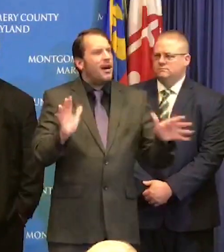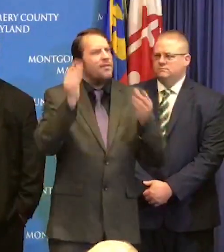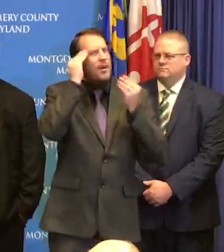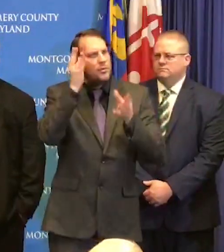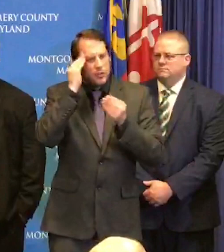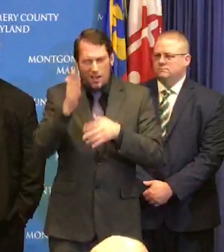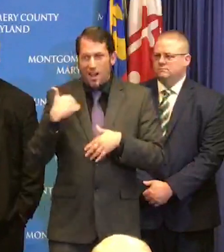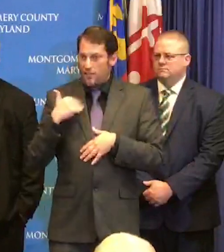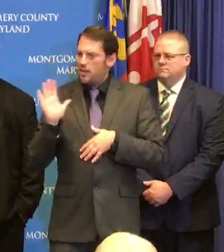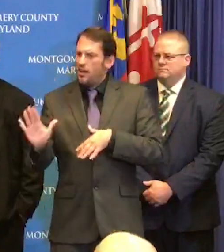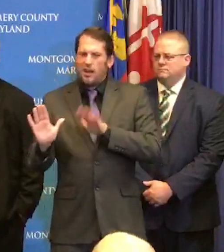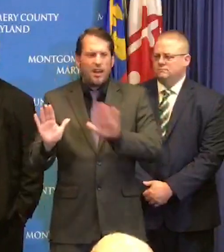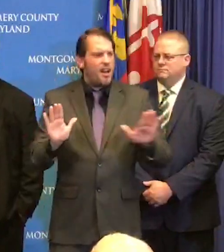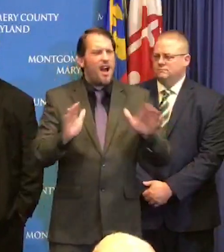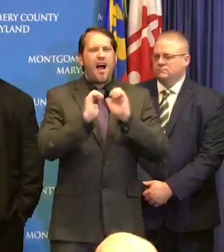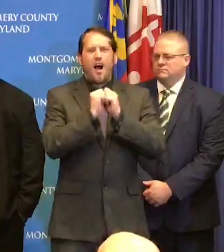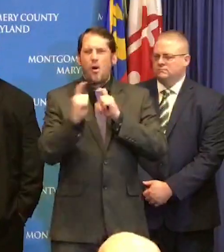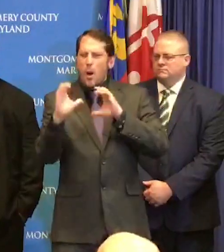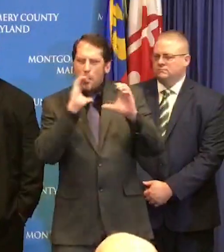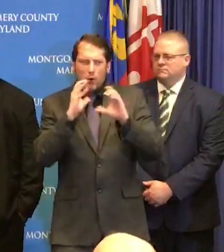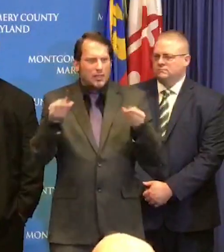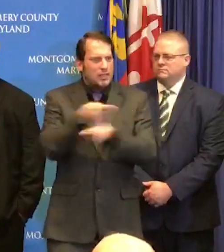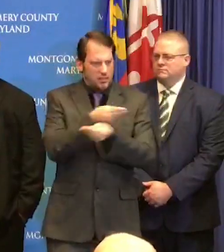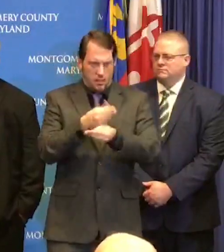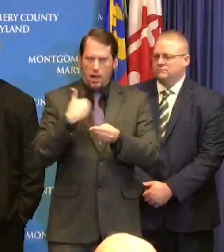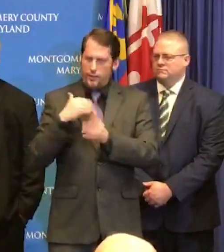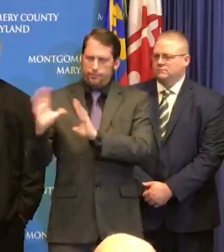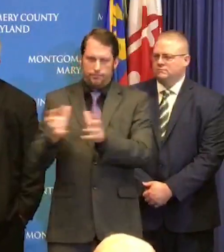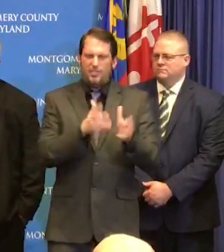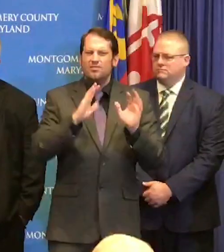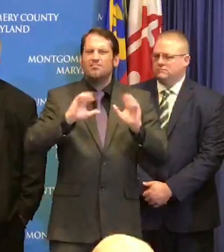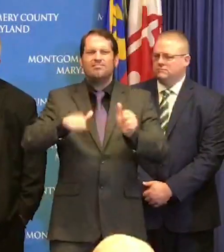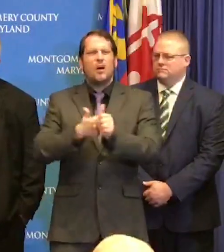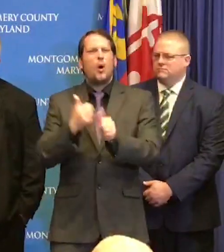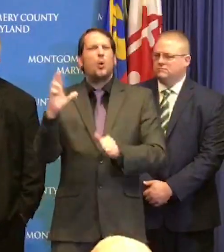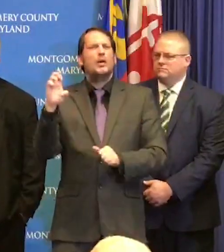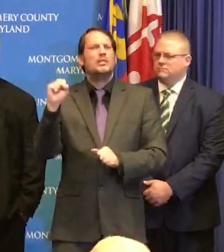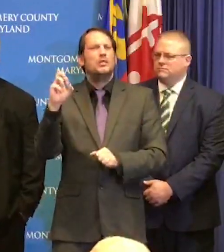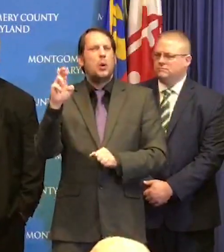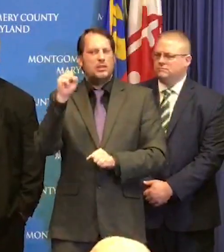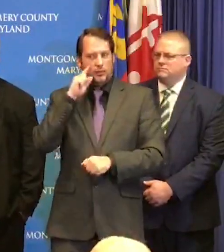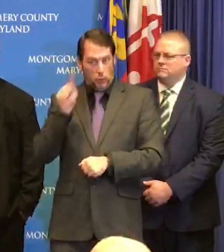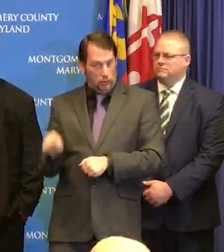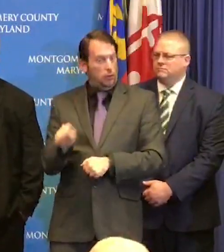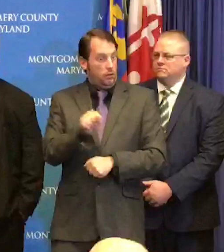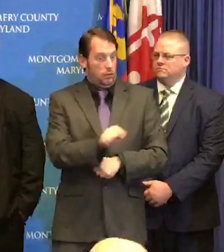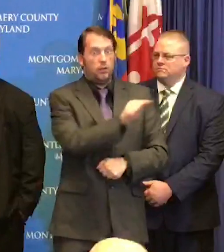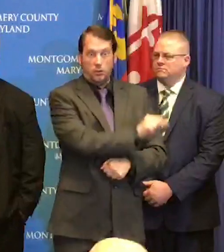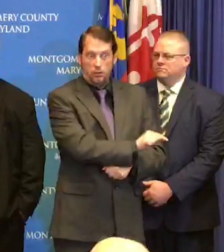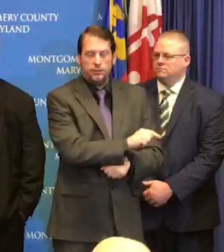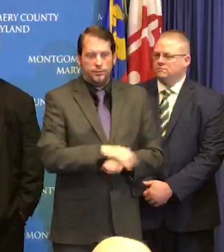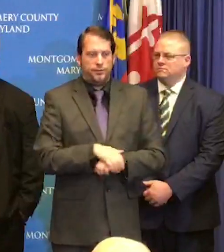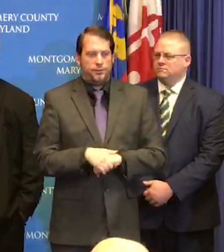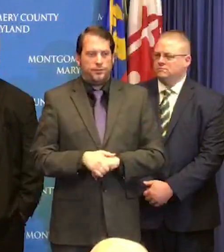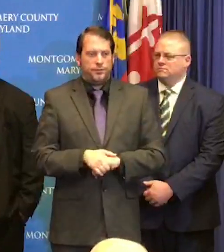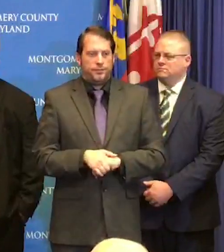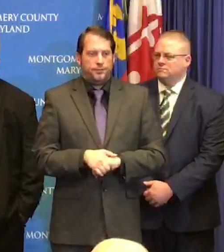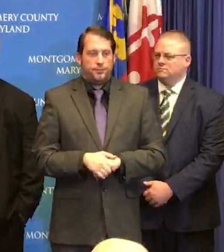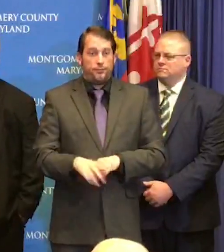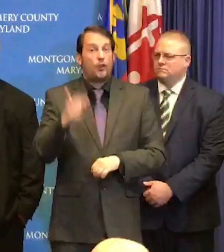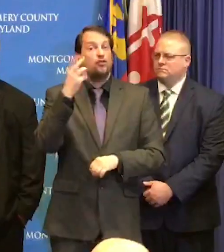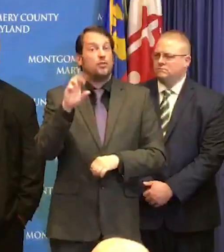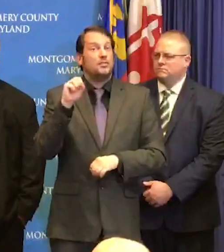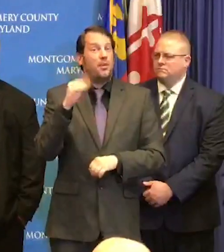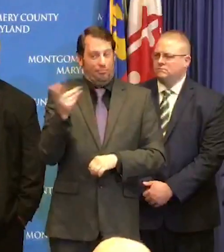accessed by all of our students so look as dr. Smith just mentioned there was a suggestion earlier about making sure we